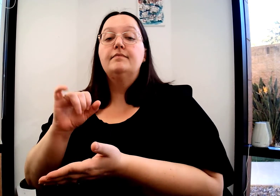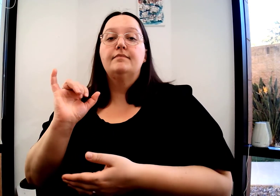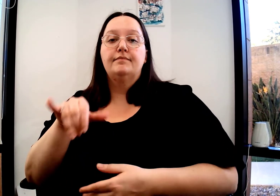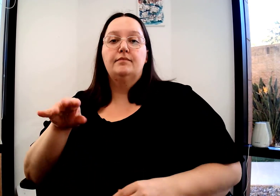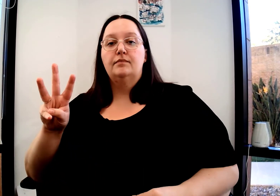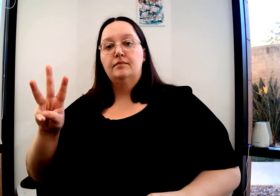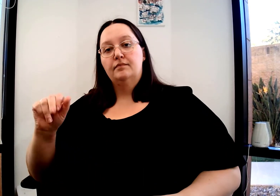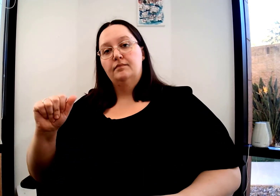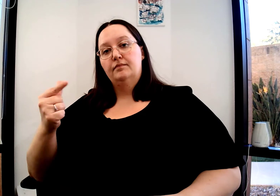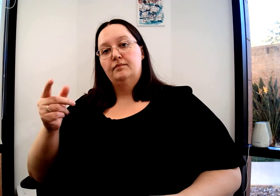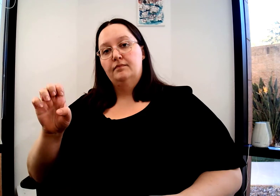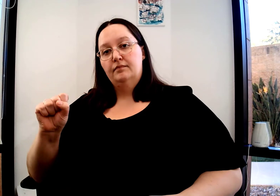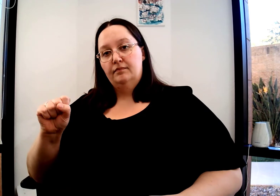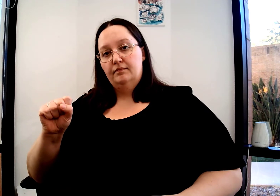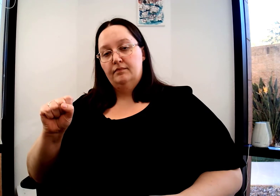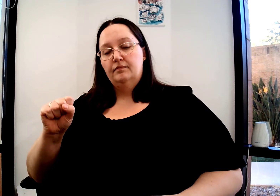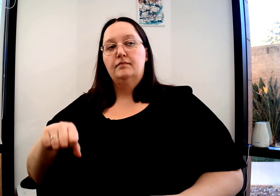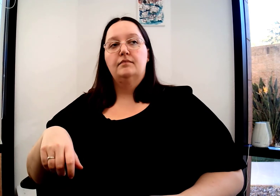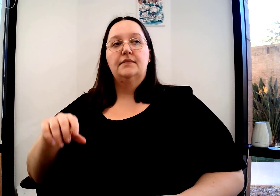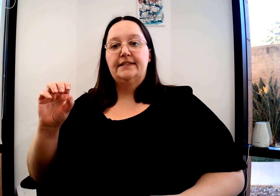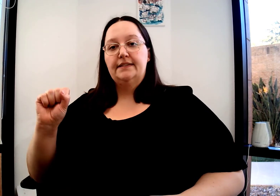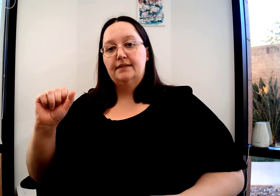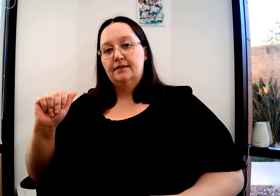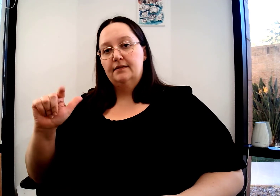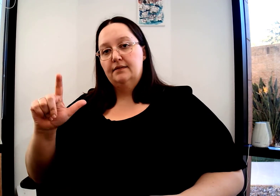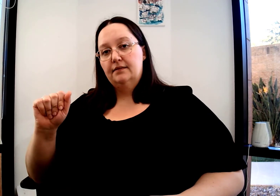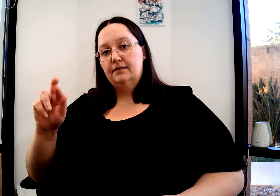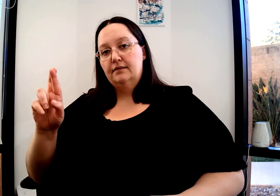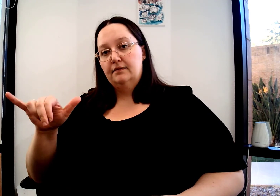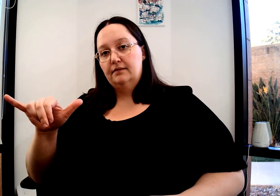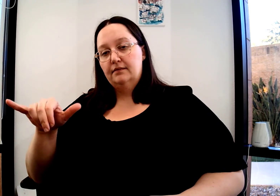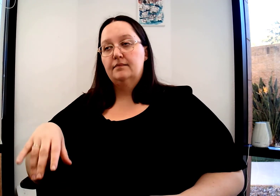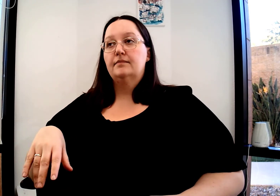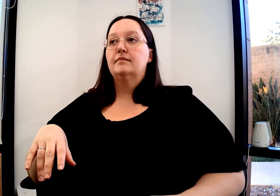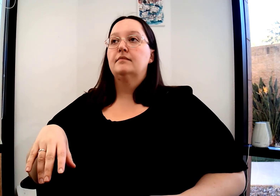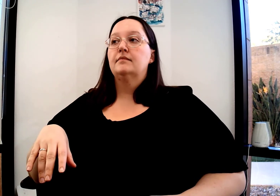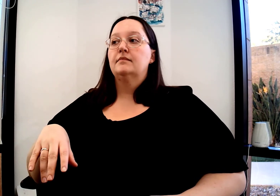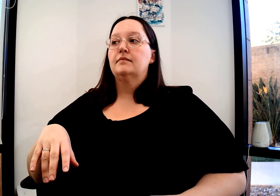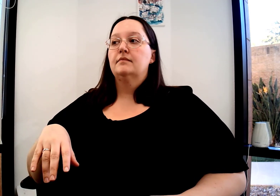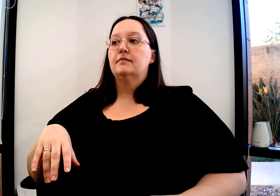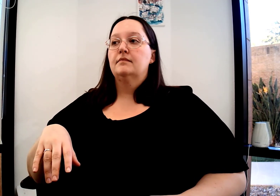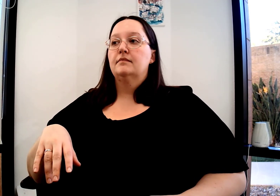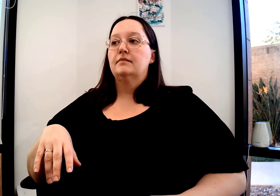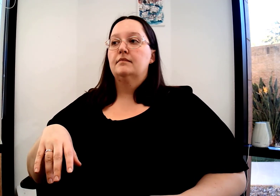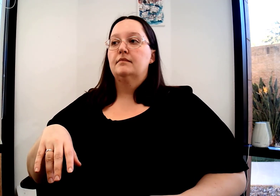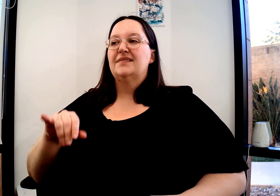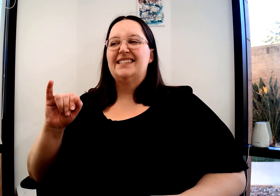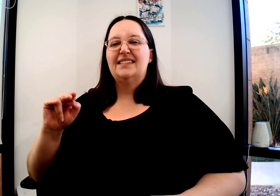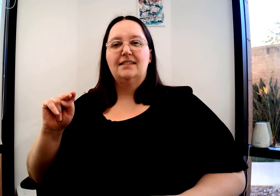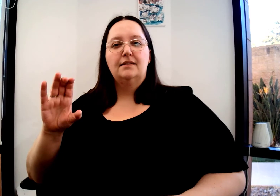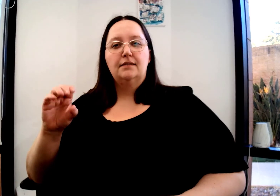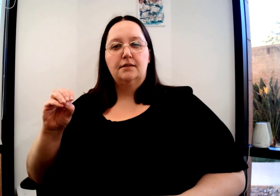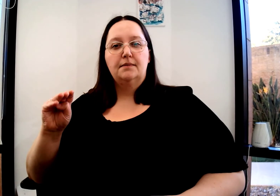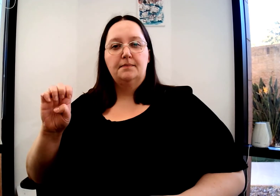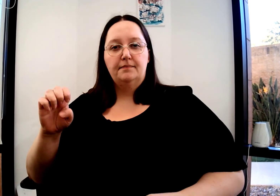If you do it twice, that would be wages, salary, or earnings,